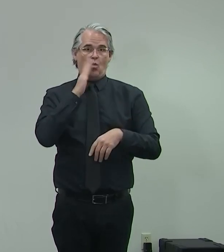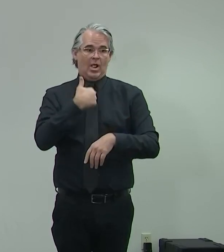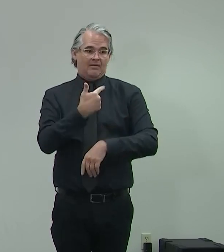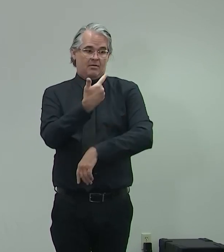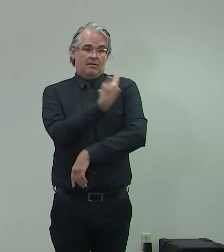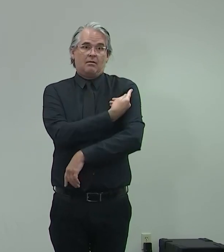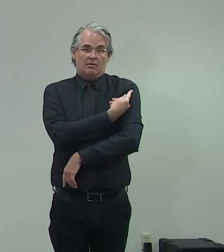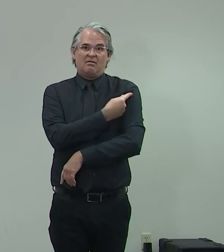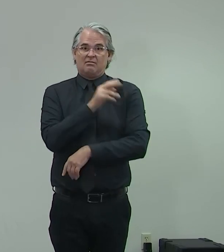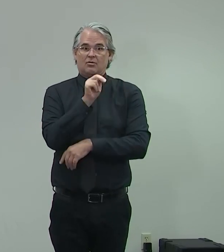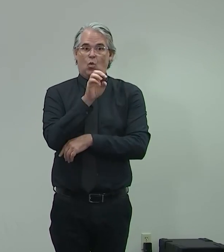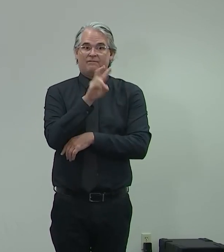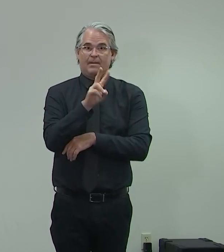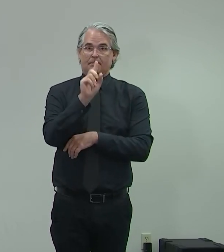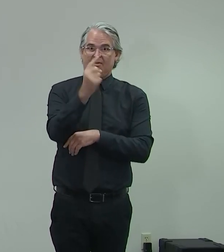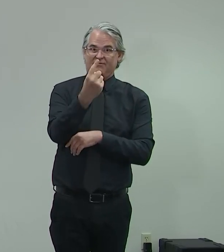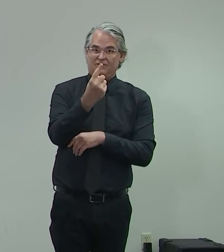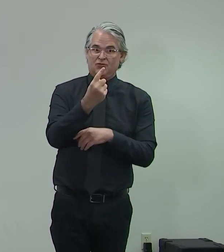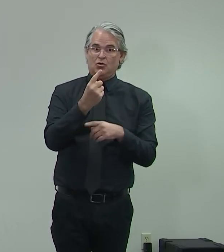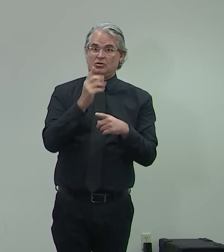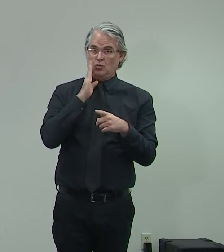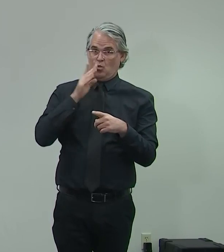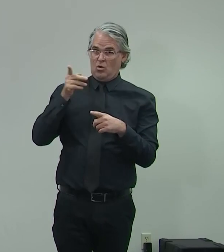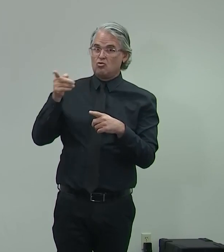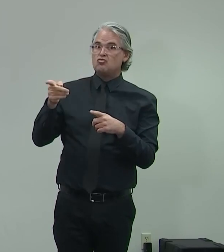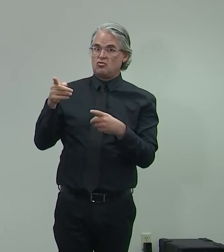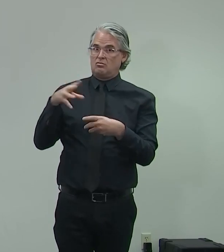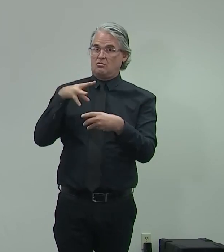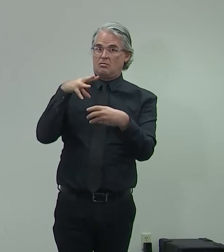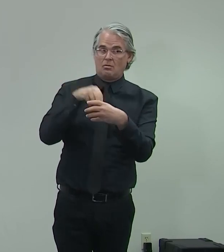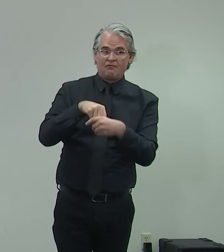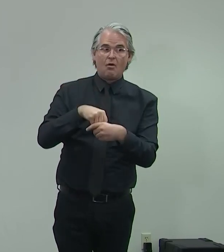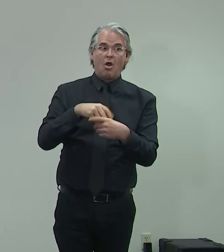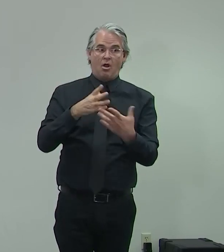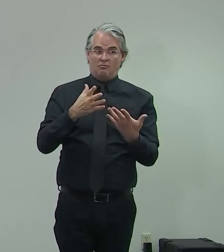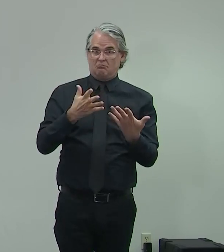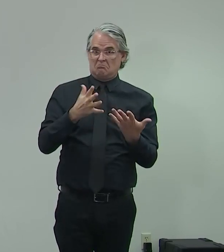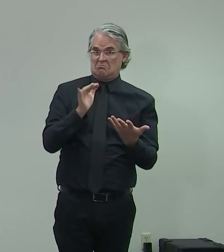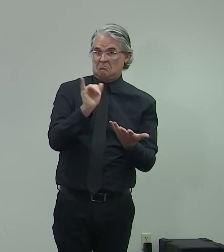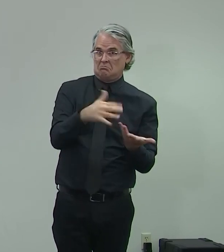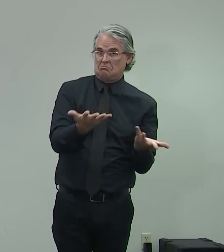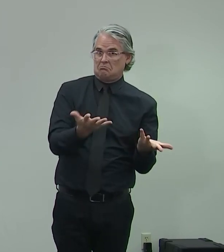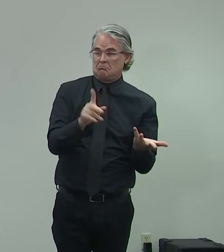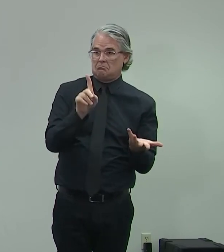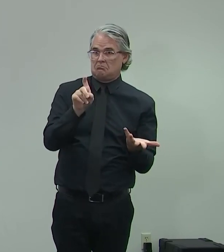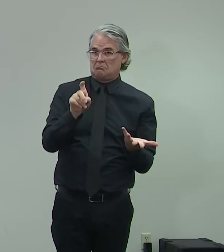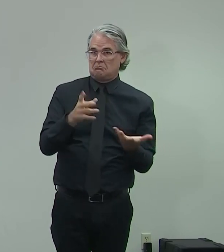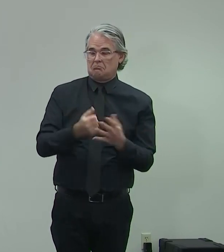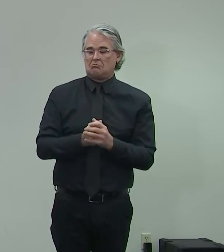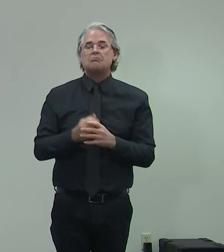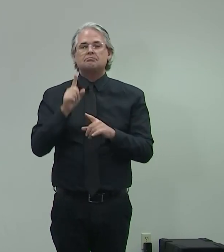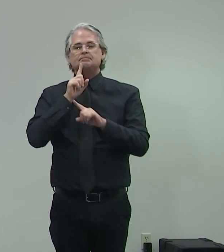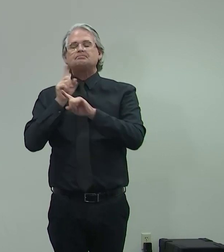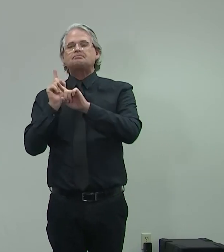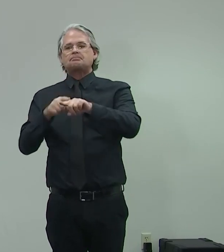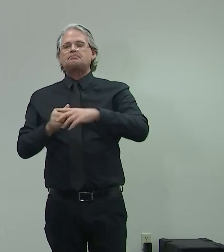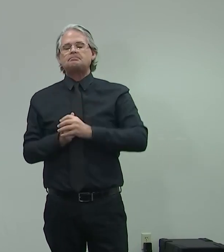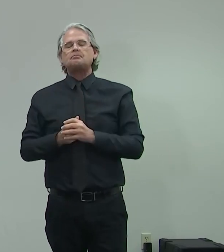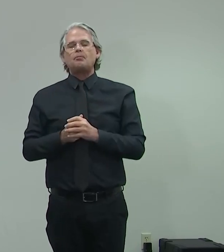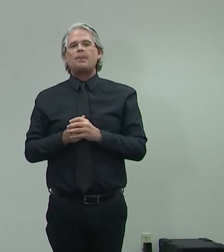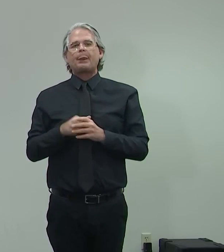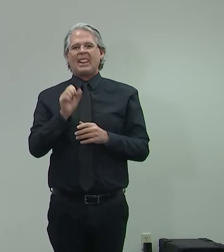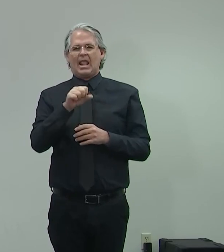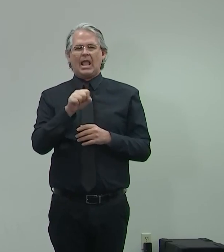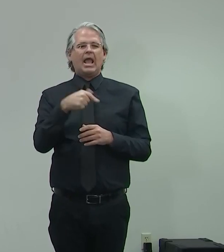and how? Yeah, absolutely. What they've done to us, they've sent us a notification and some information